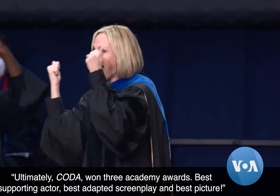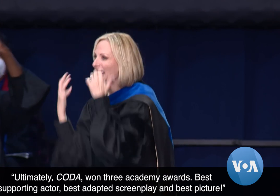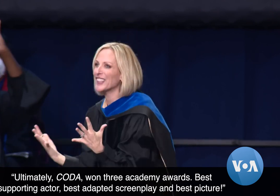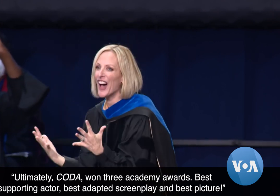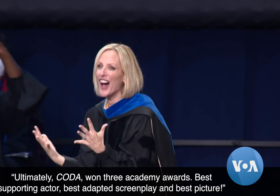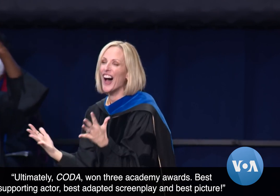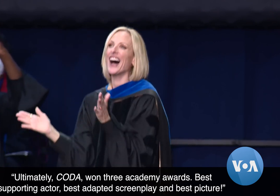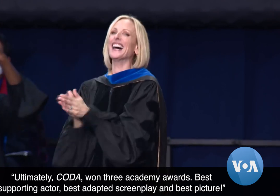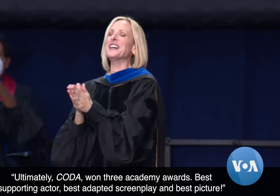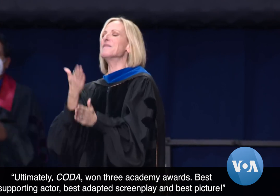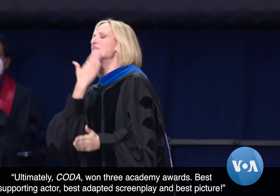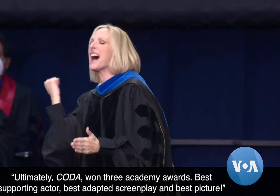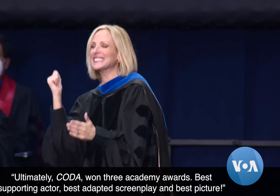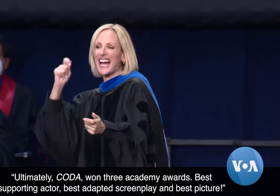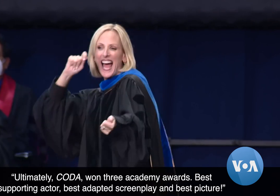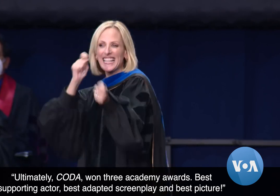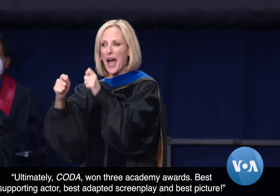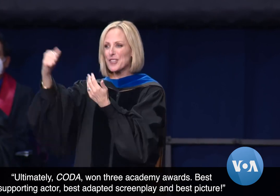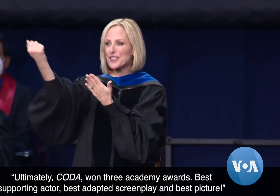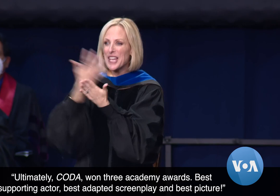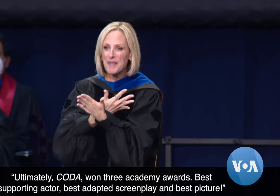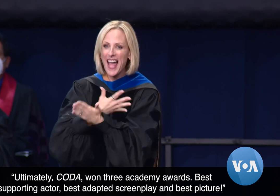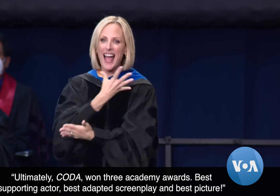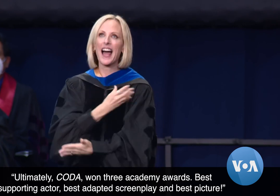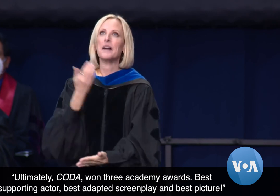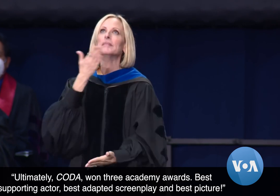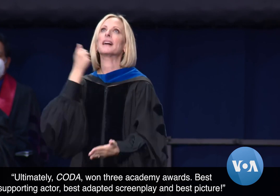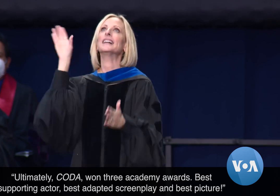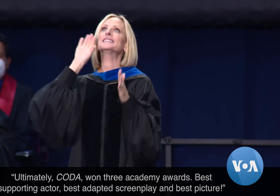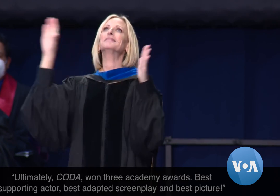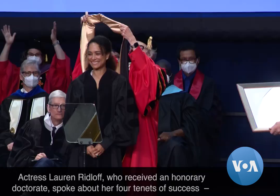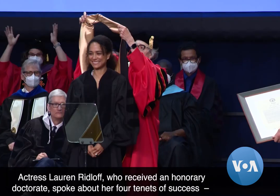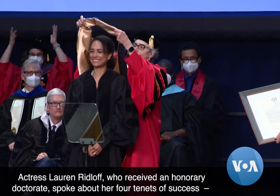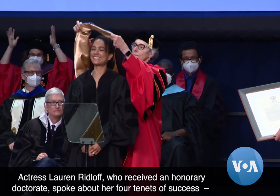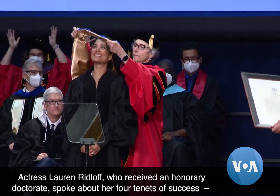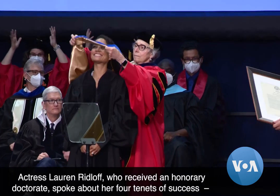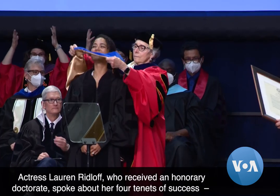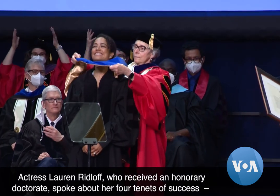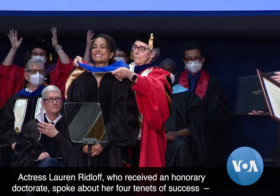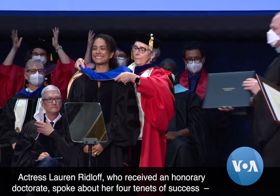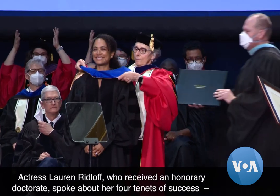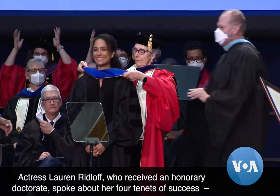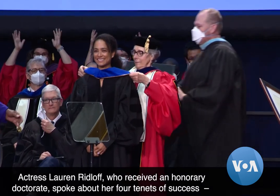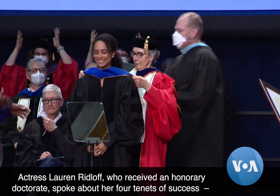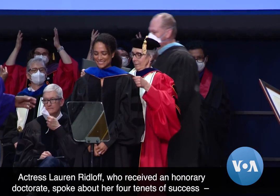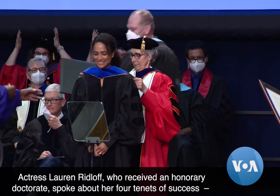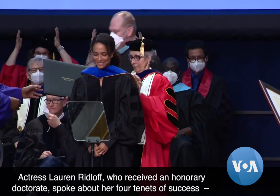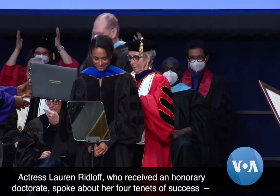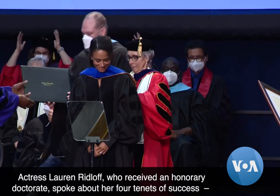Best Adapted Screenplay, and Best Picture. Actress Lauren Ridloff, who